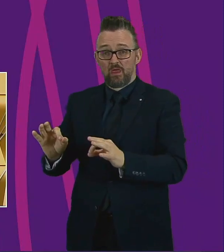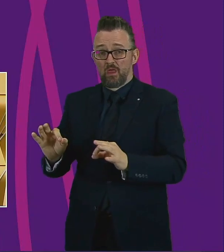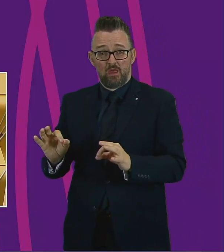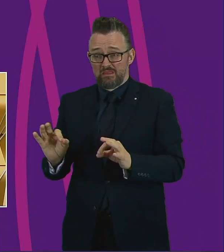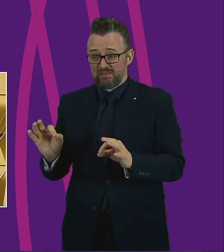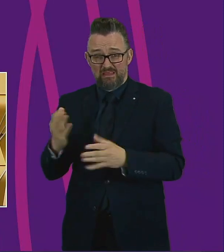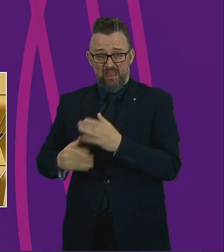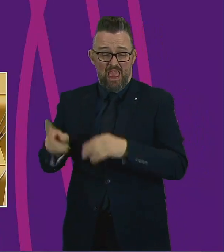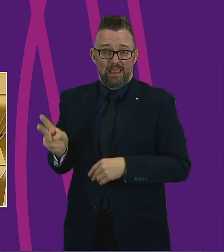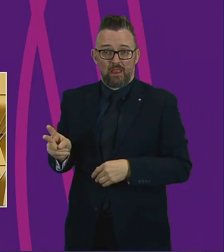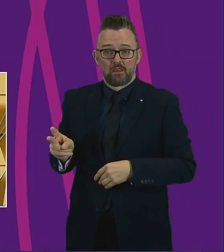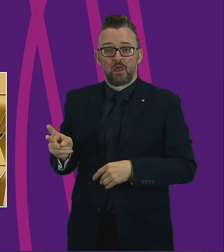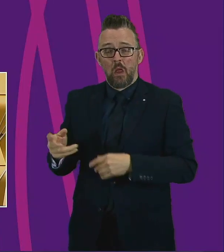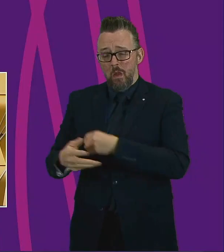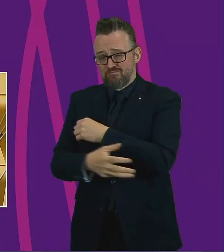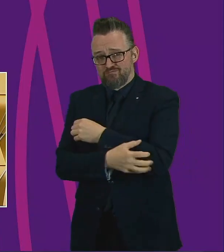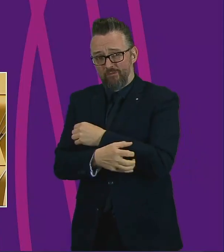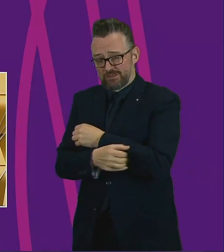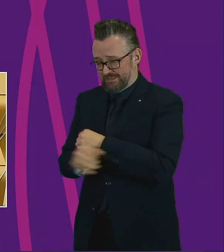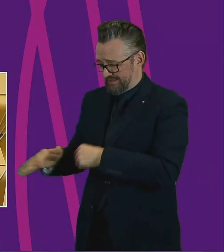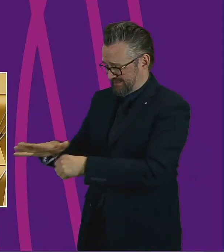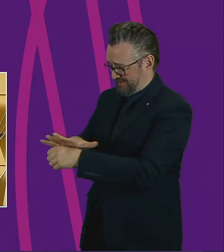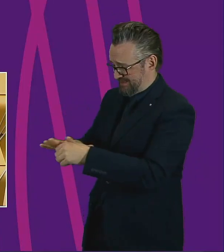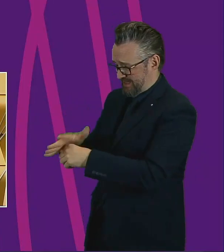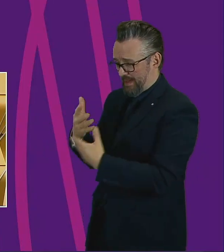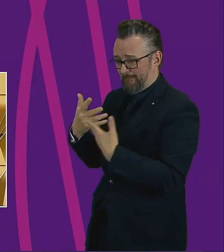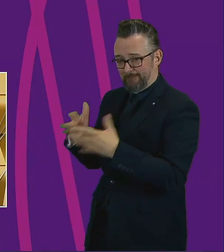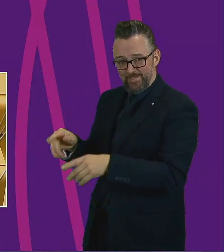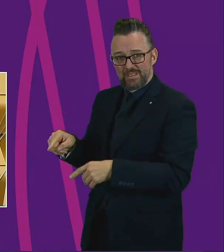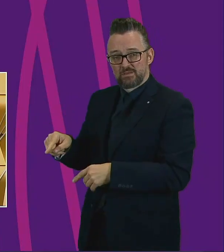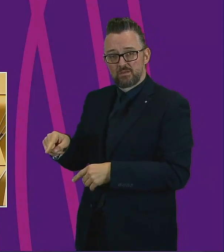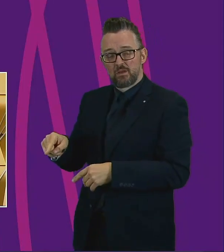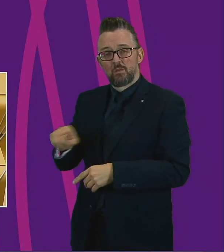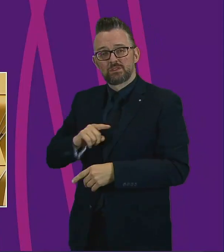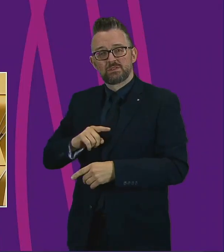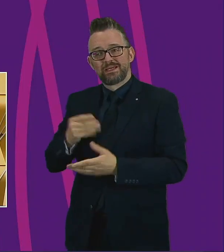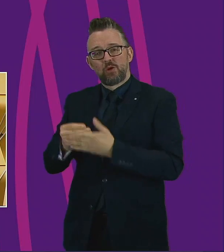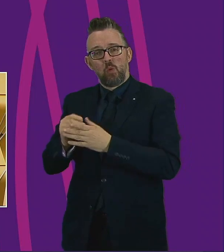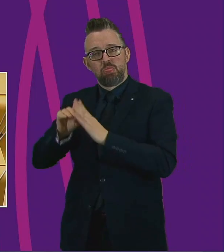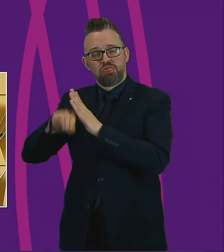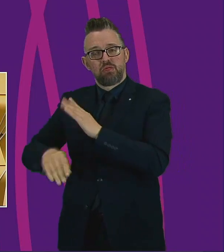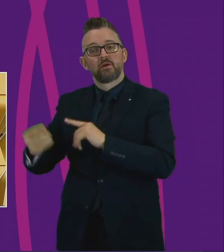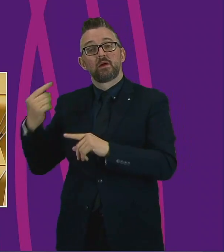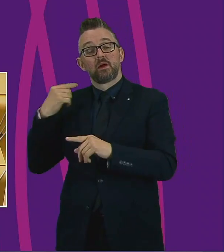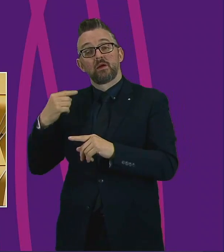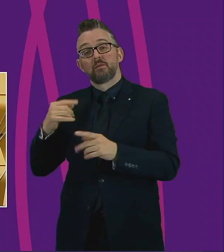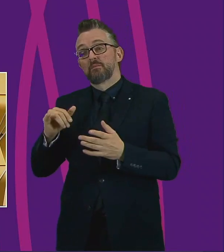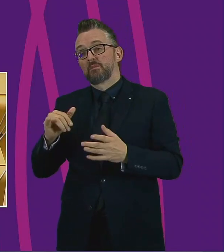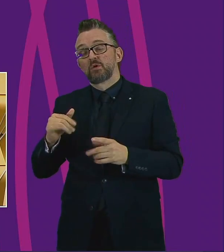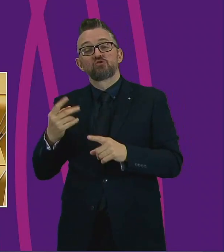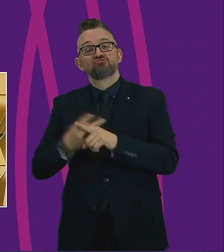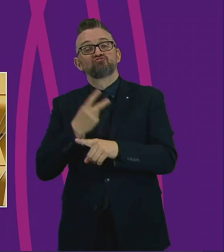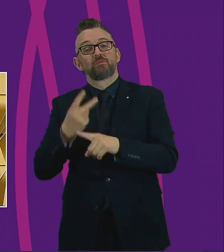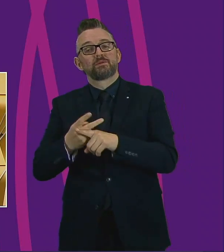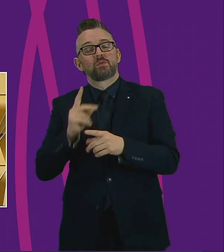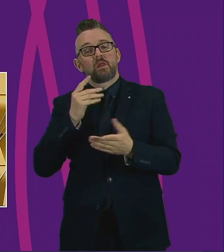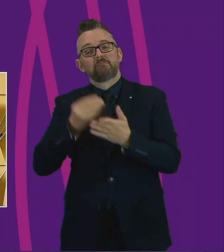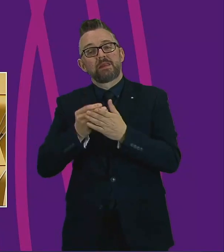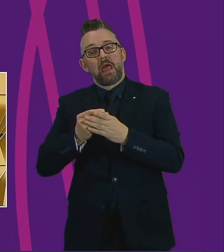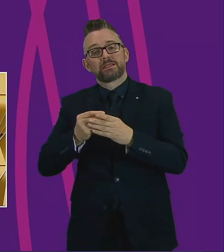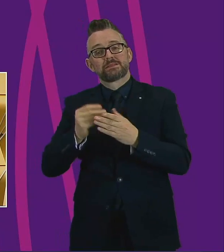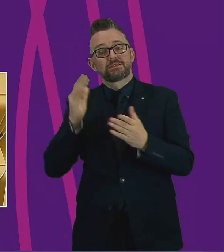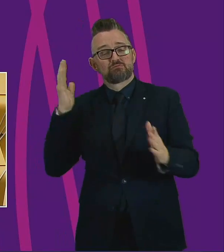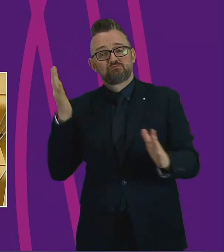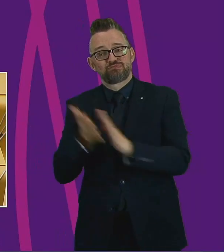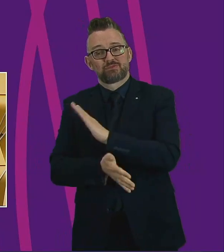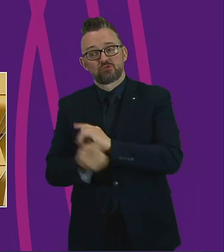ingrained poverty into those communities as a result of that economic downturn in the 80s. If we have a repeat of what happened in the financial crash in